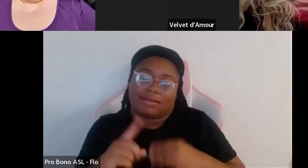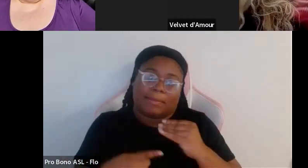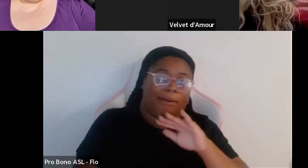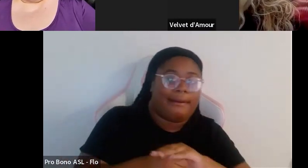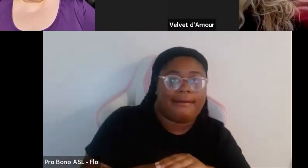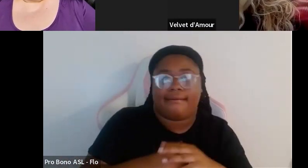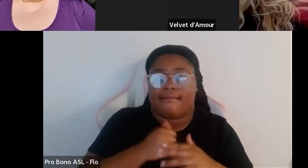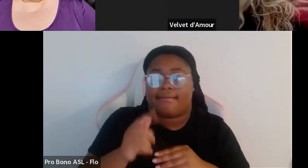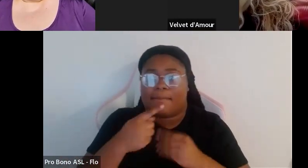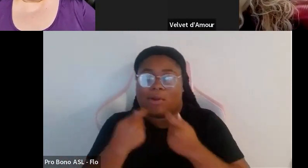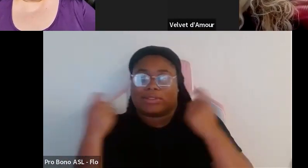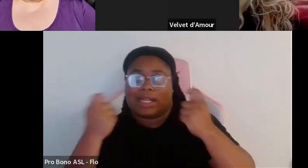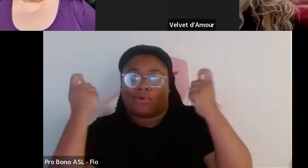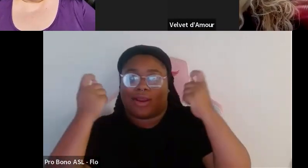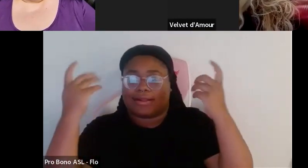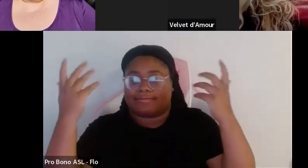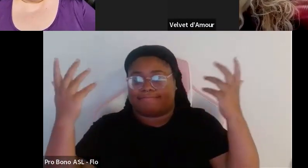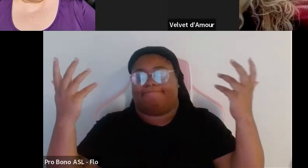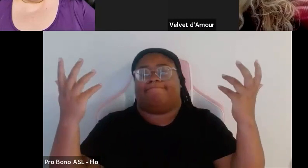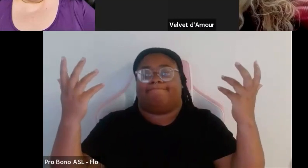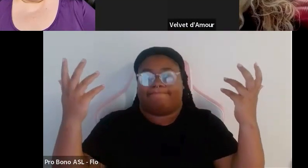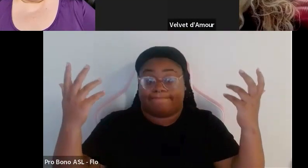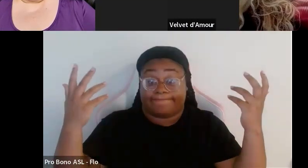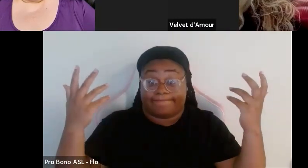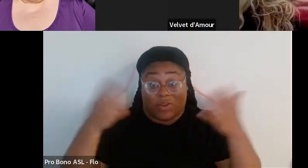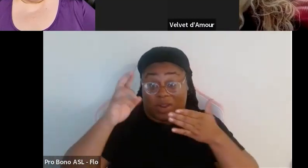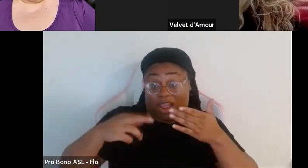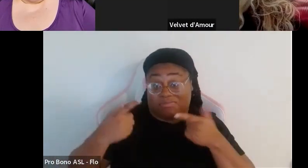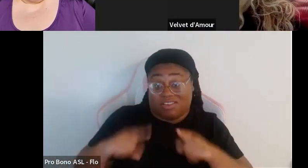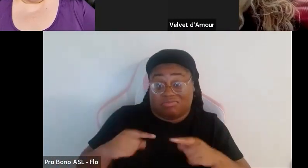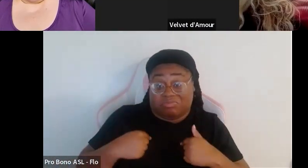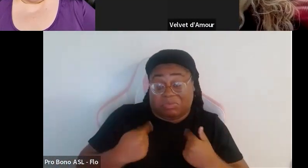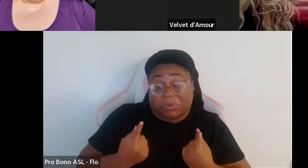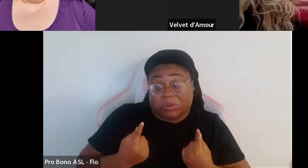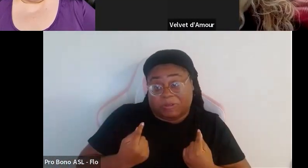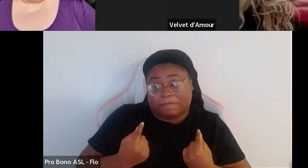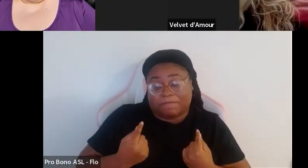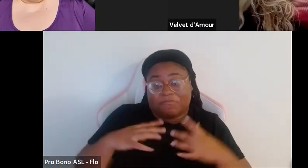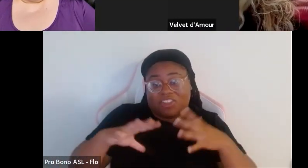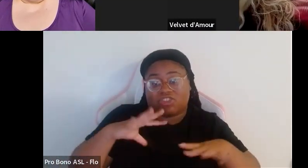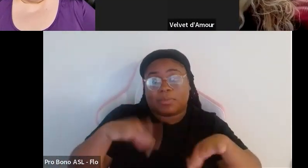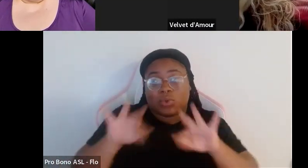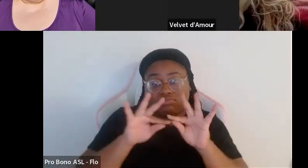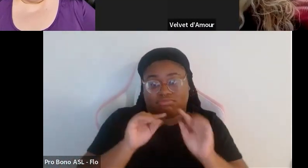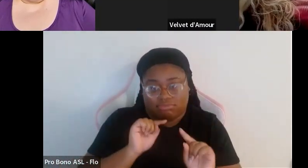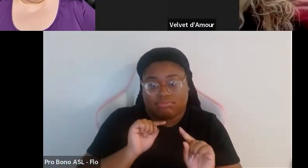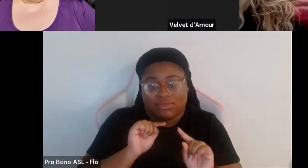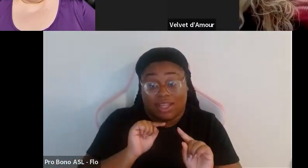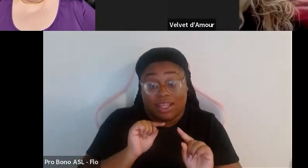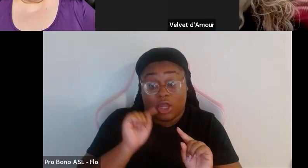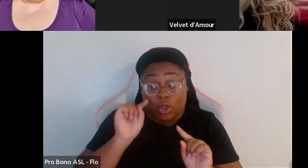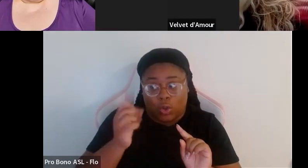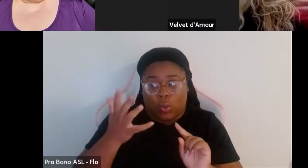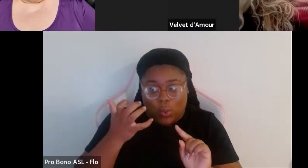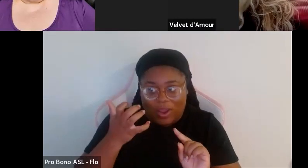and it's not about celebrating means that fashion is important because if you want to